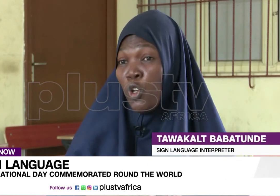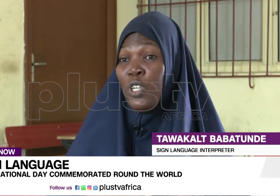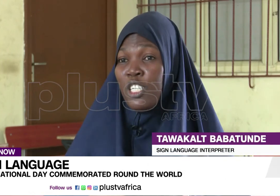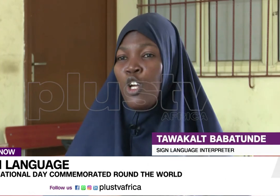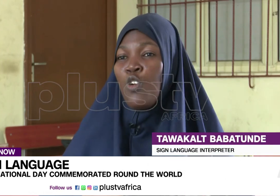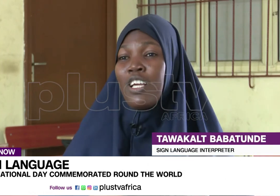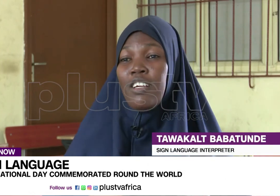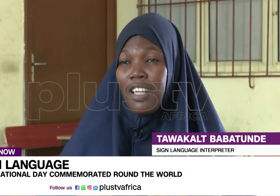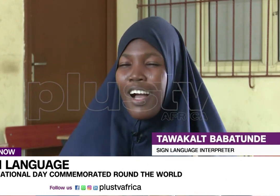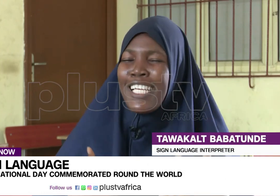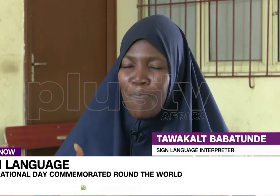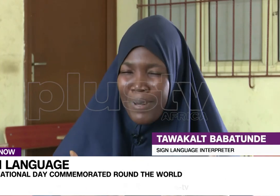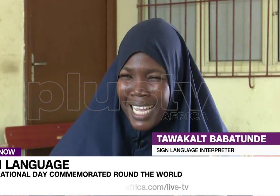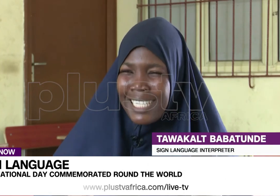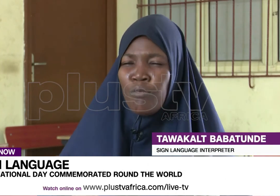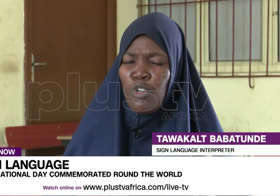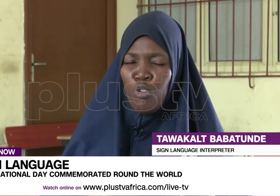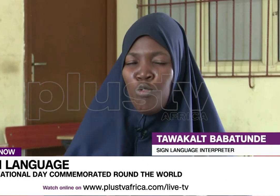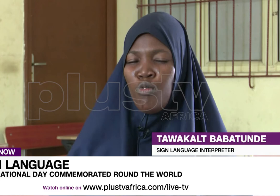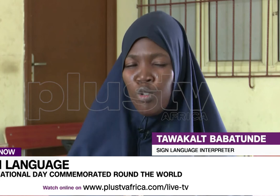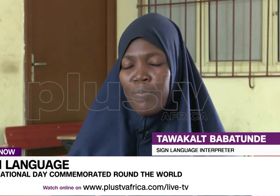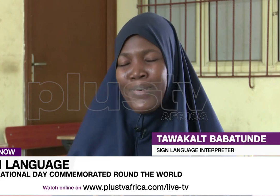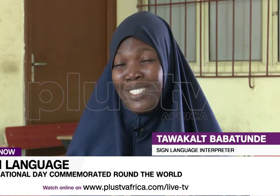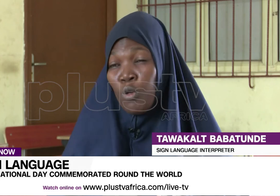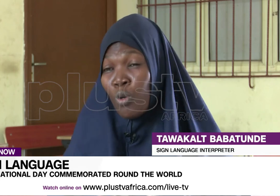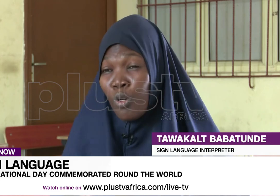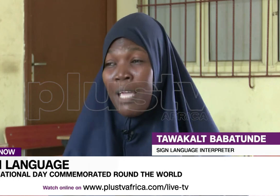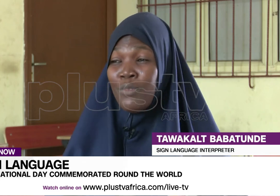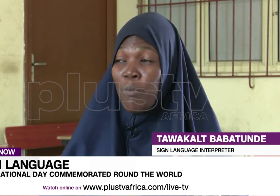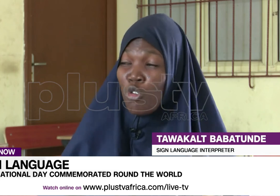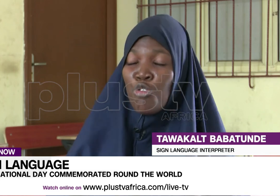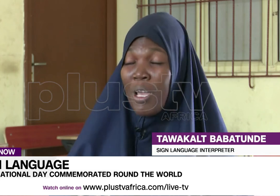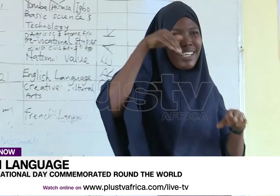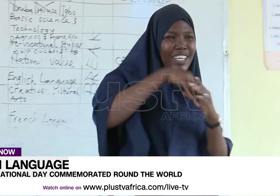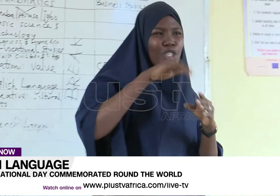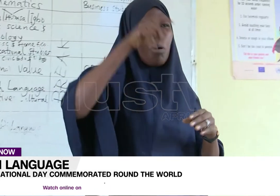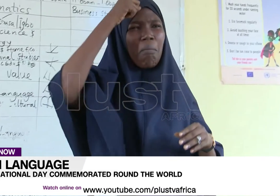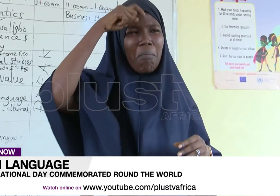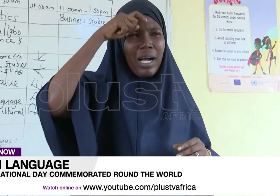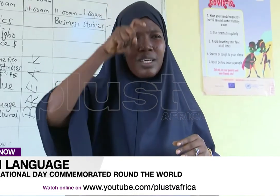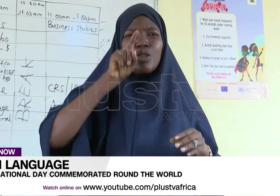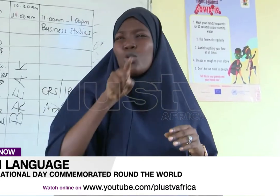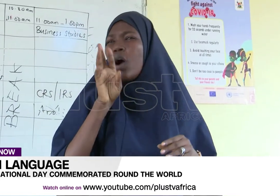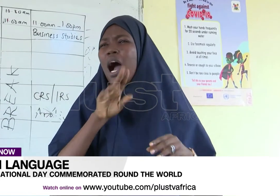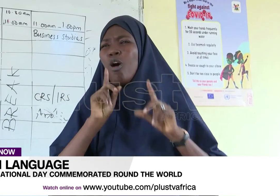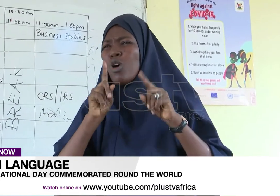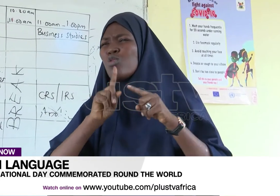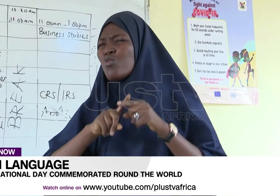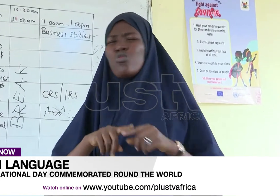slowly. Explain. You use practical, you demonstrate, you use real life something for